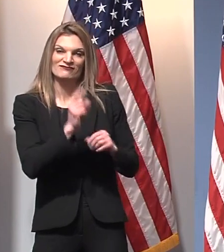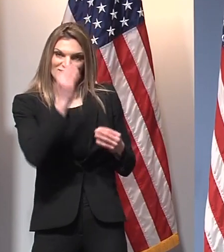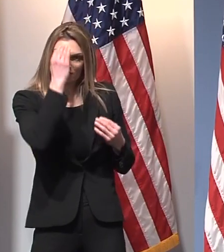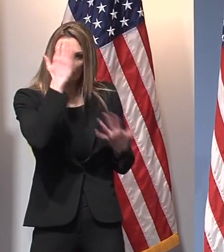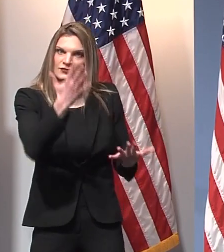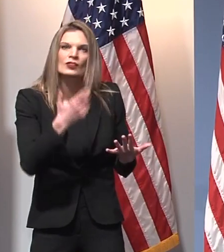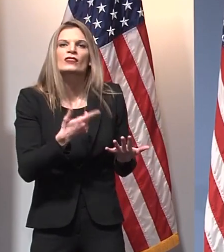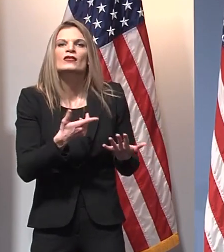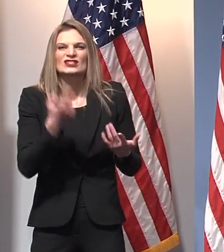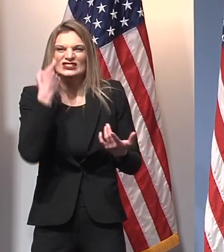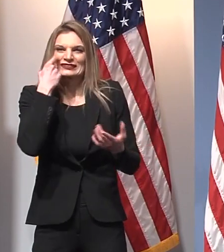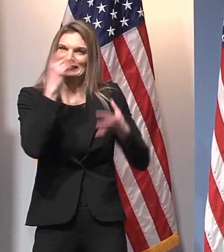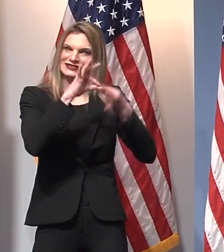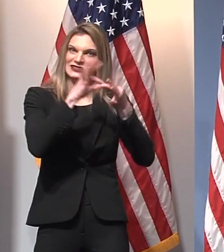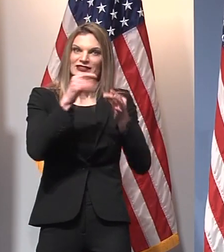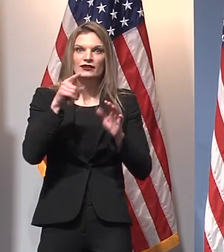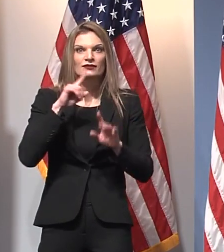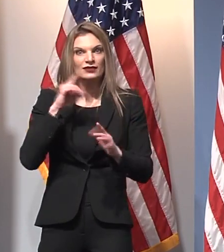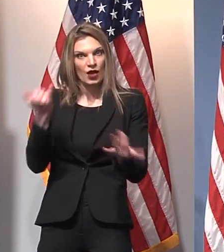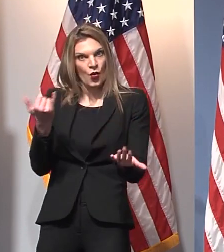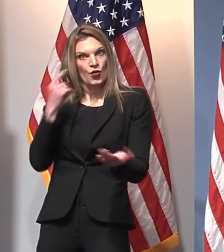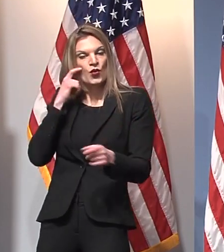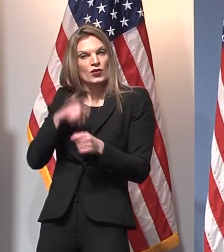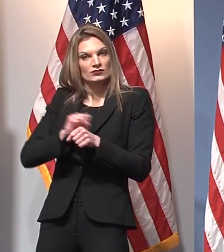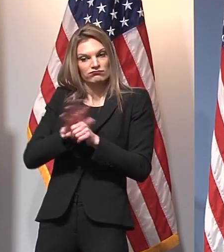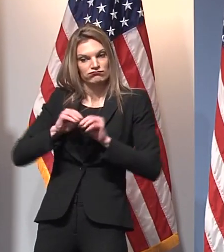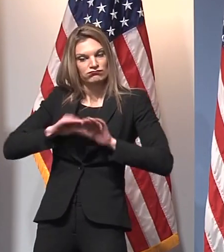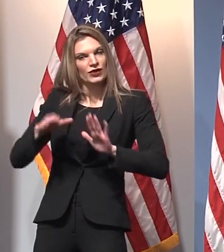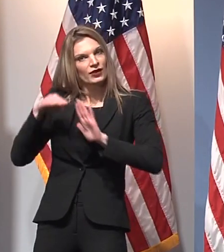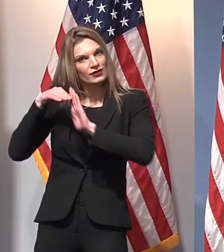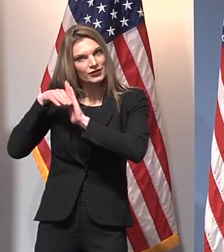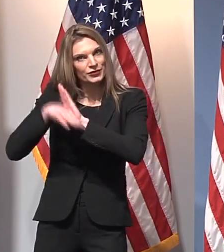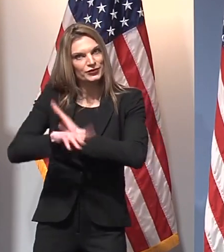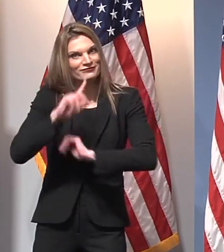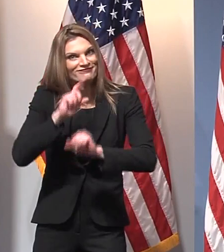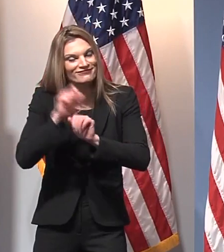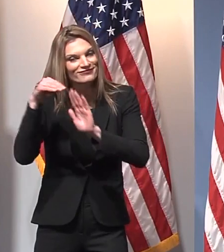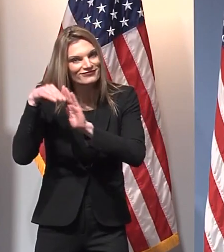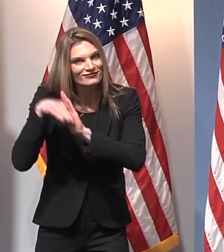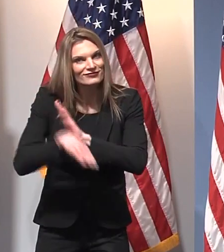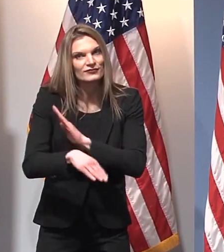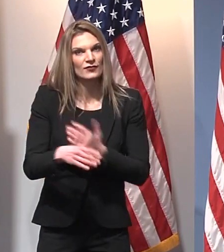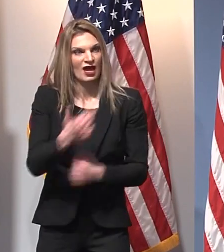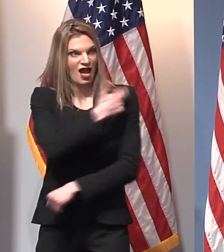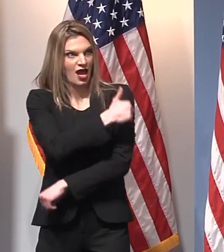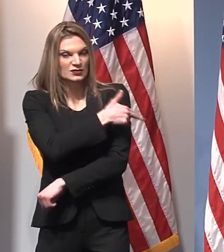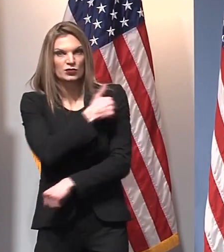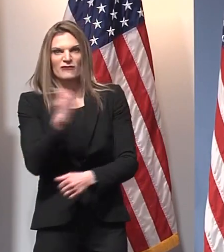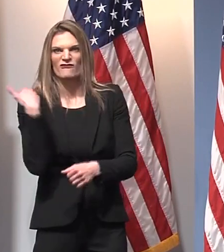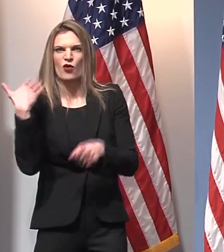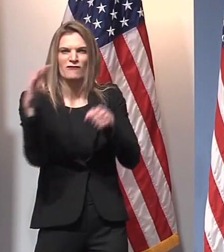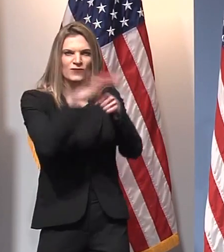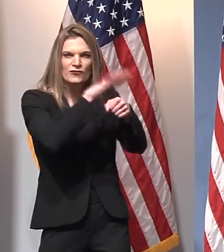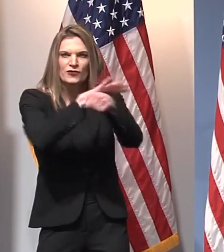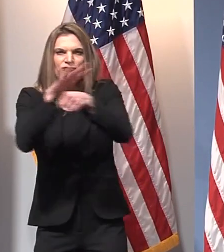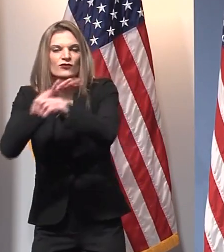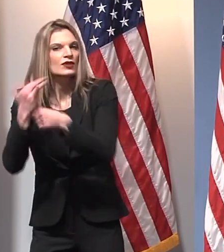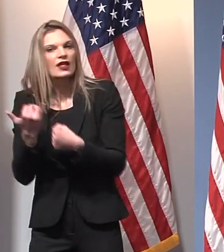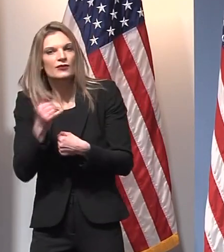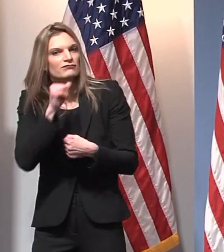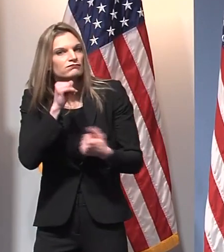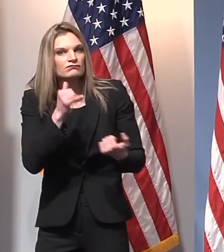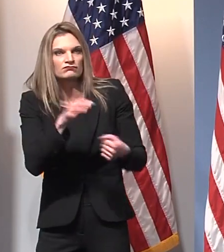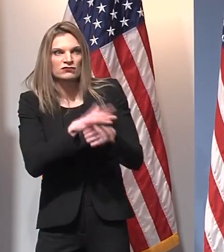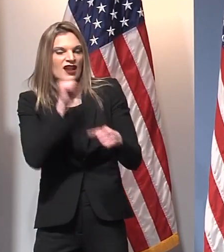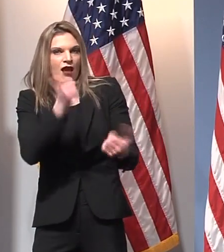in our case rates and that our hospital capacity is in a position where our hospitals are not